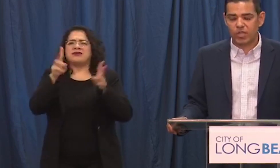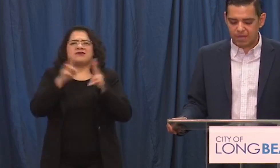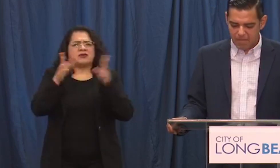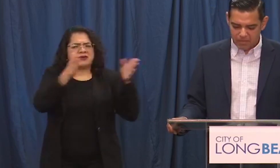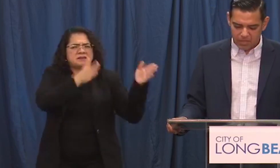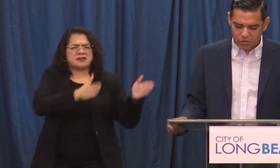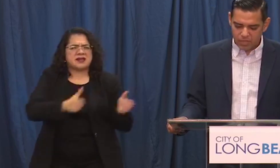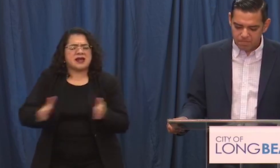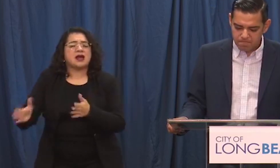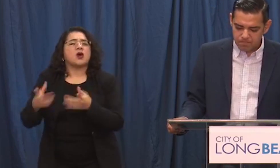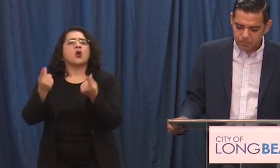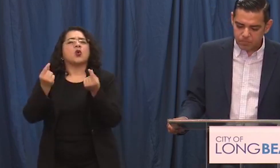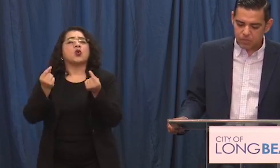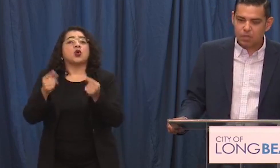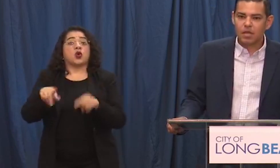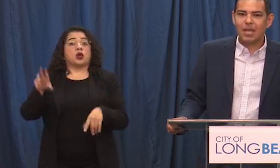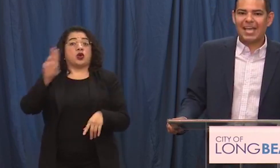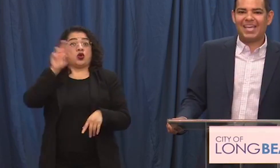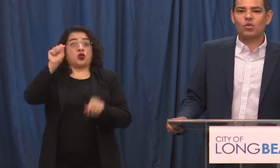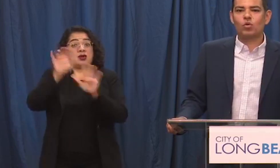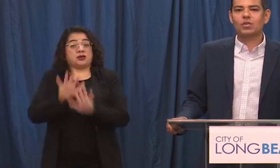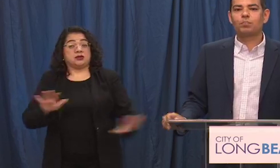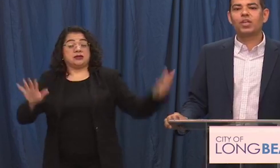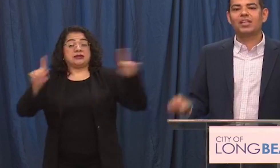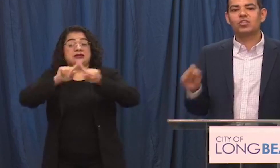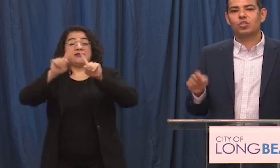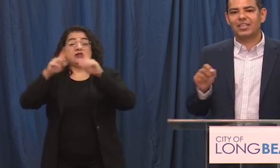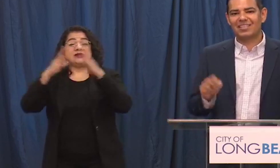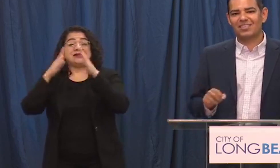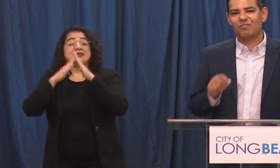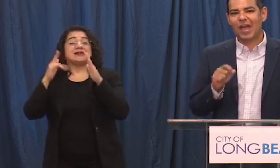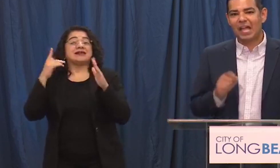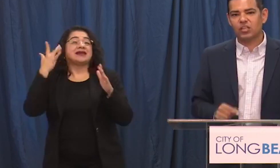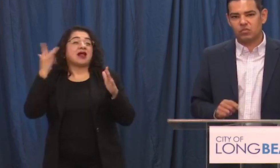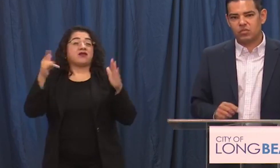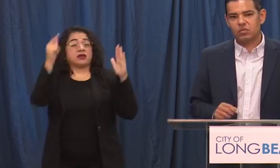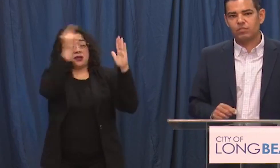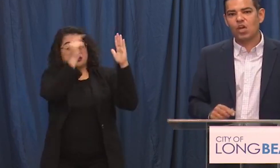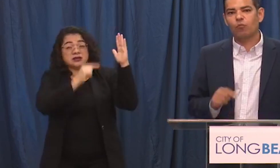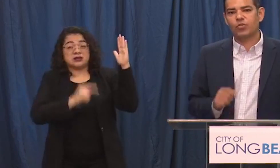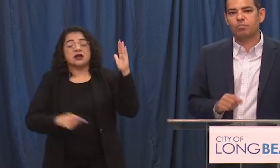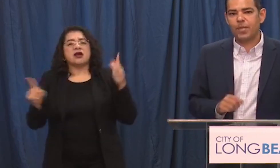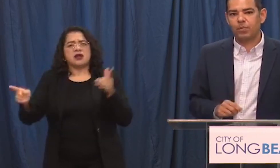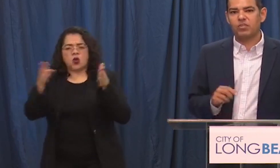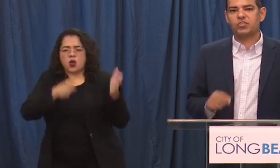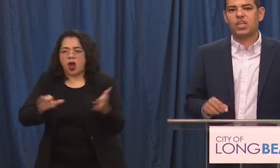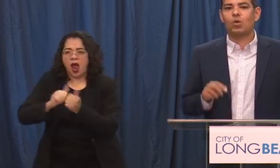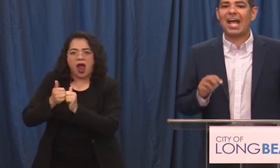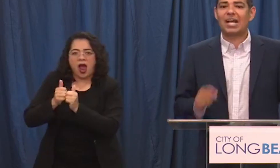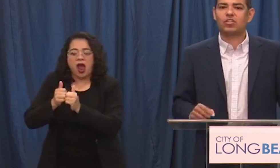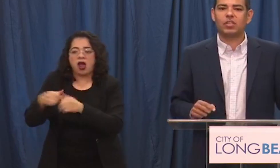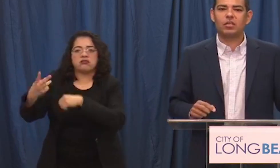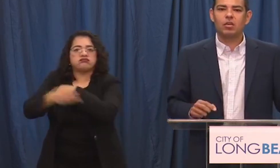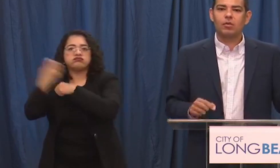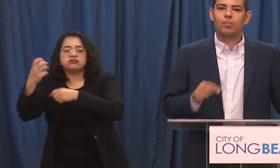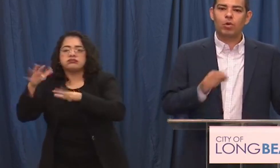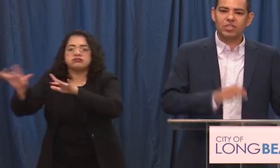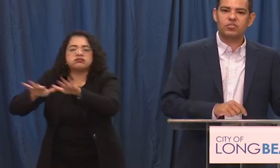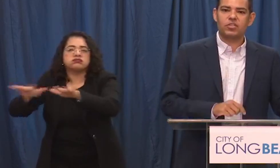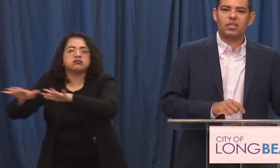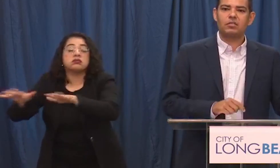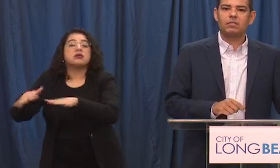California and the country and completely stood against the values of what the people of the city were actually